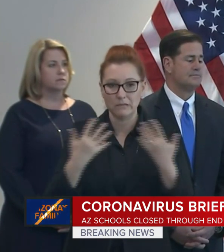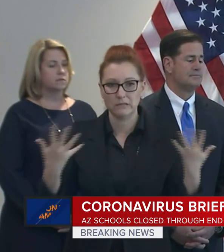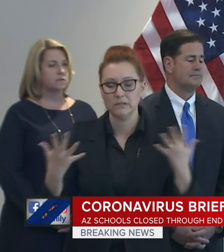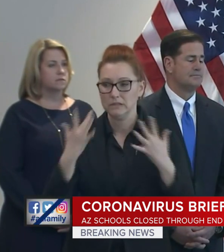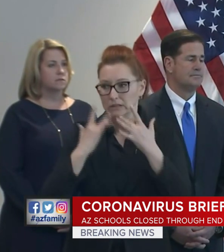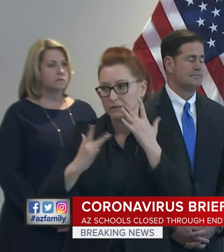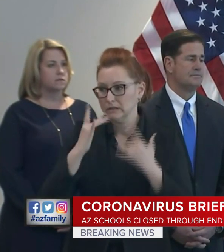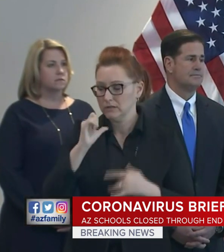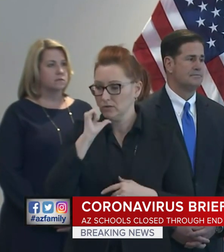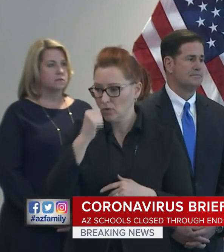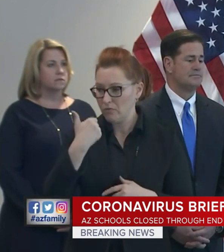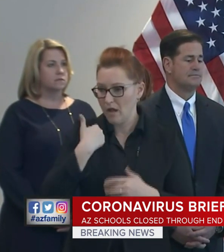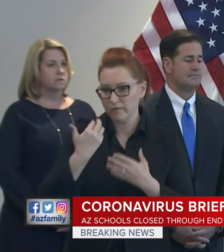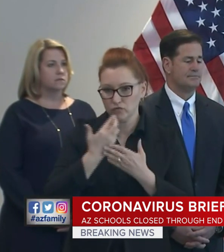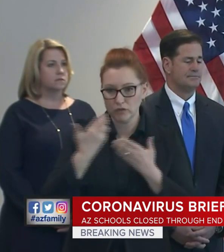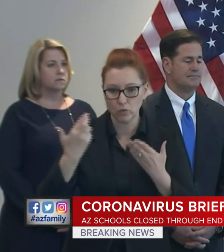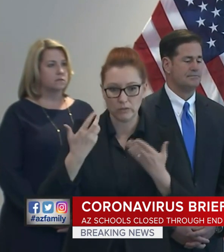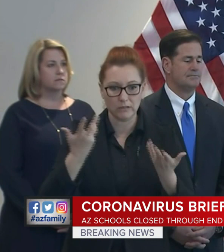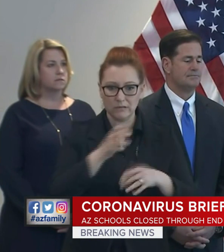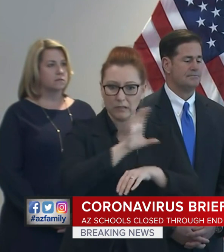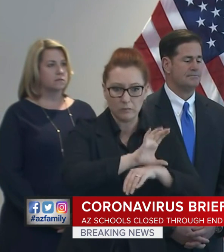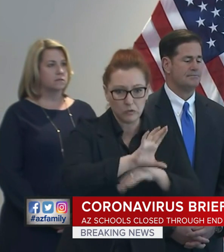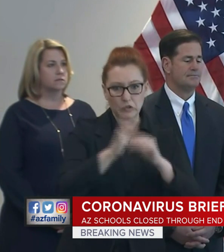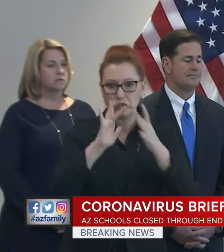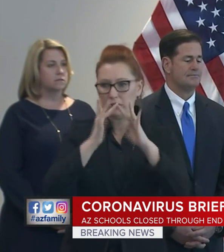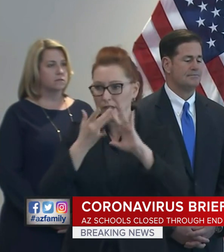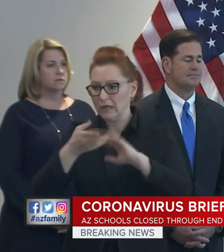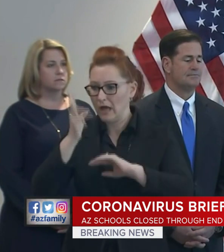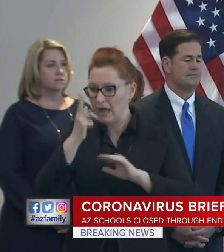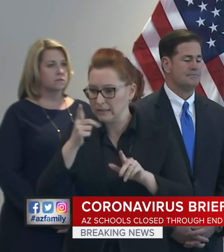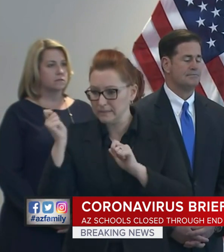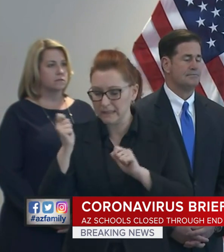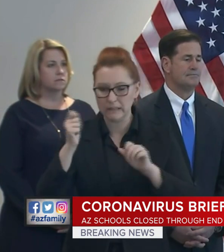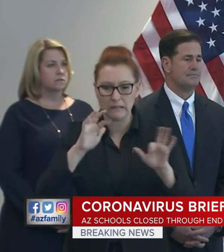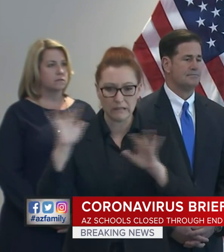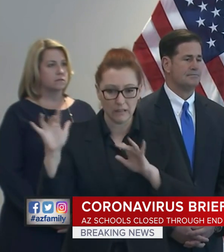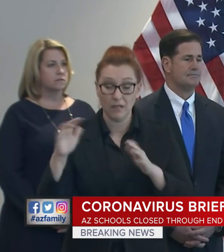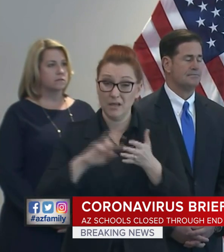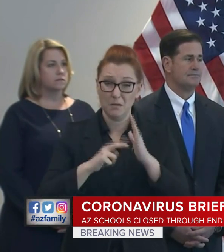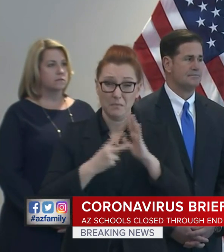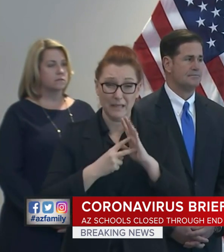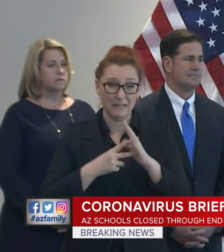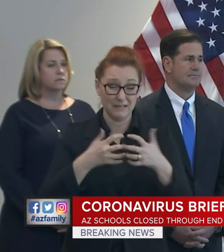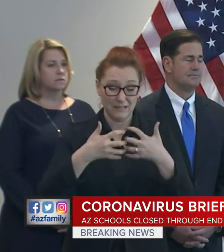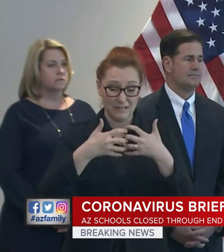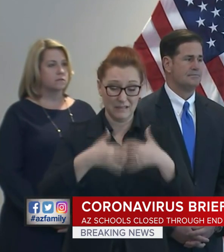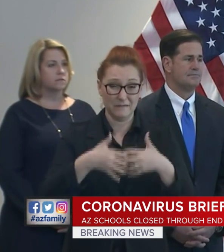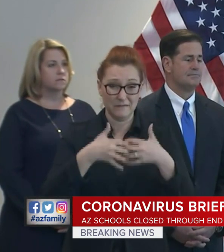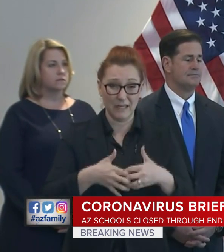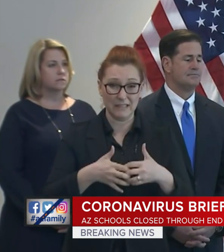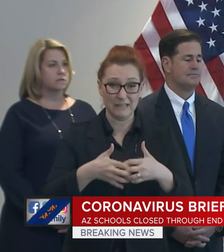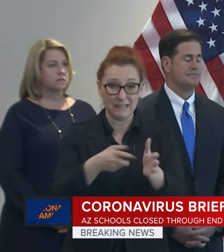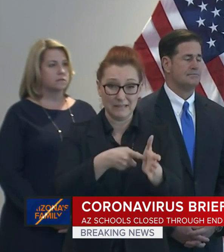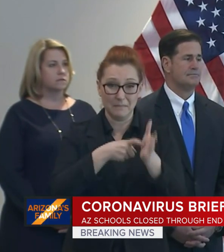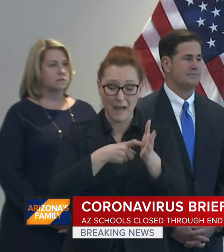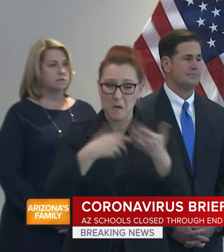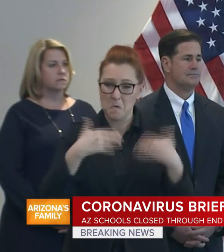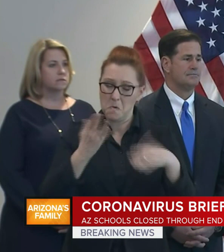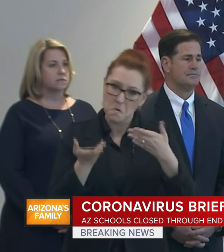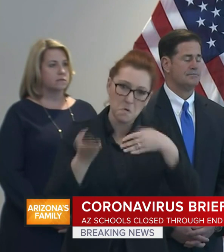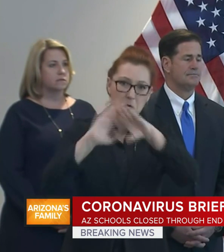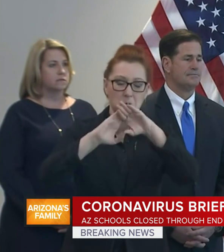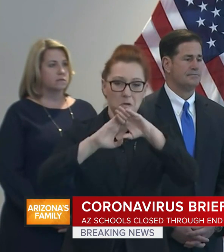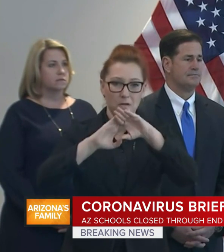do not have the resources, causing a high demand for devices, including laptops and hotspots. This